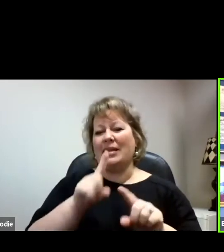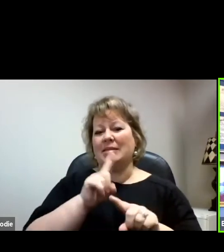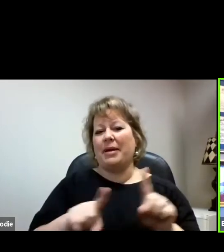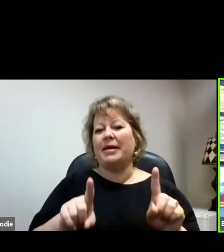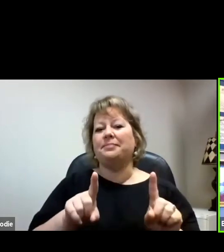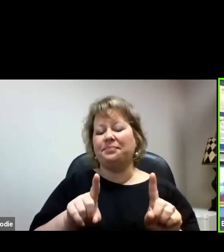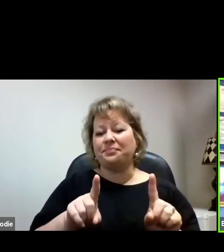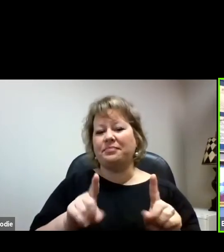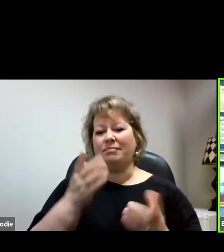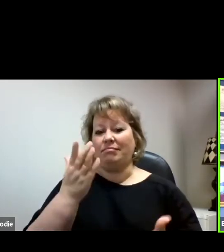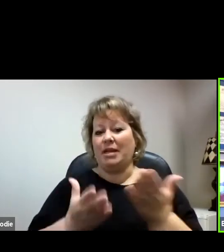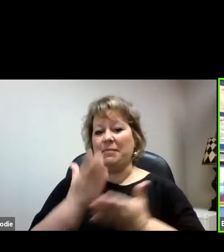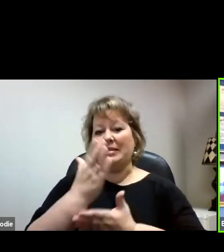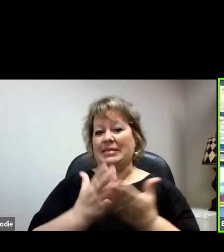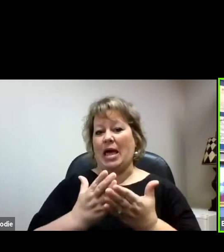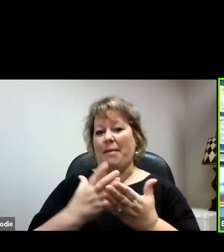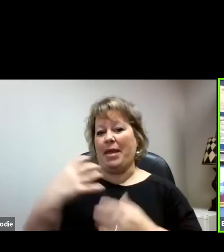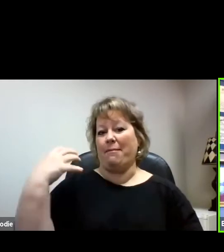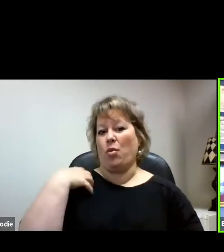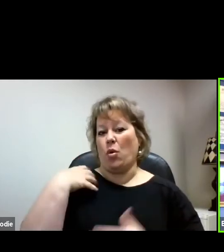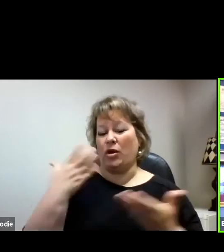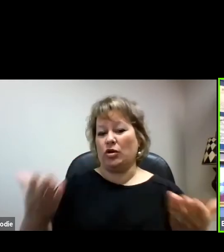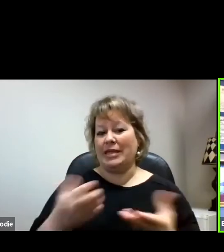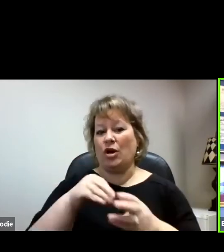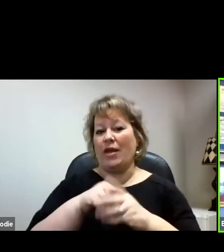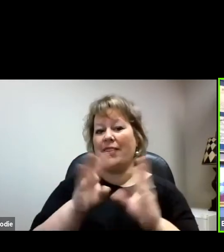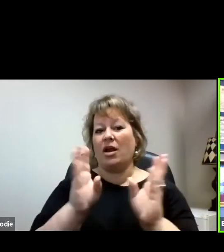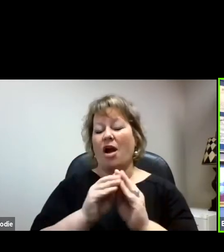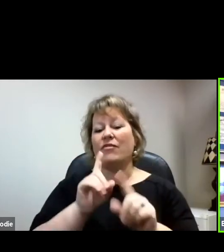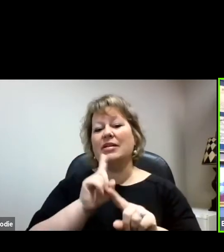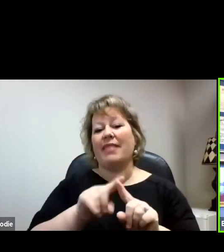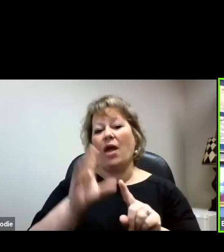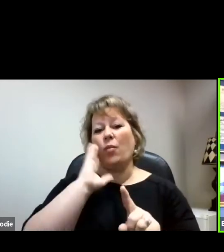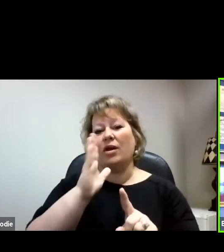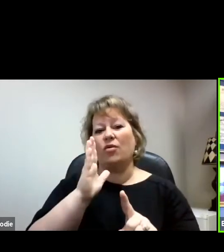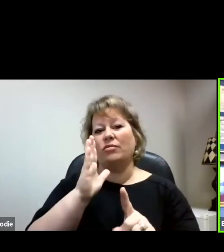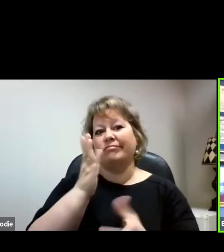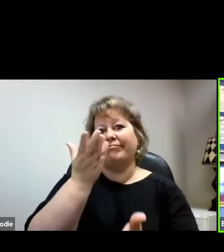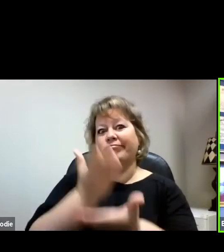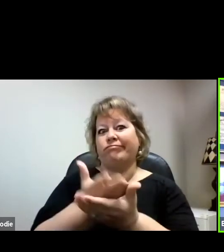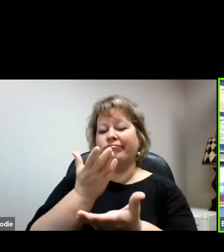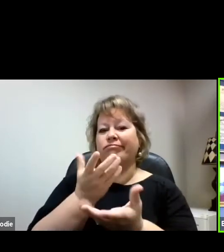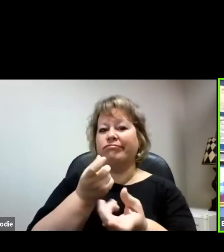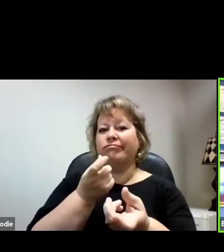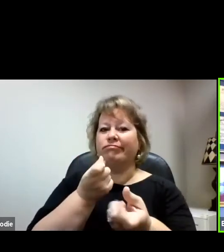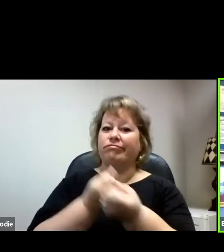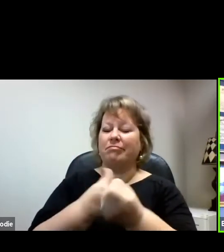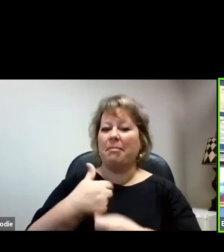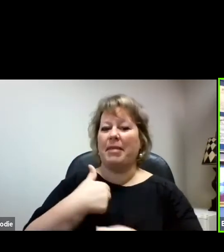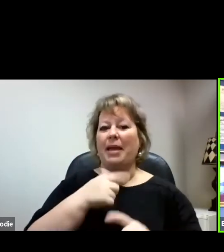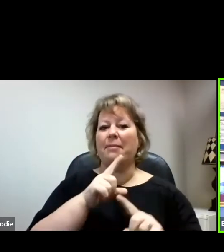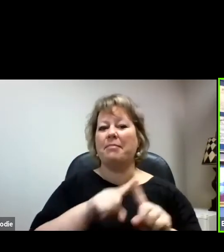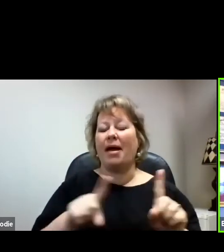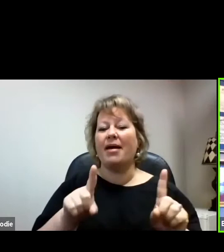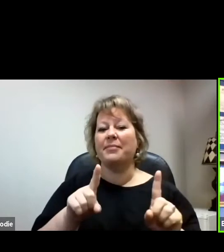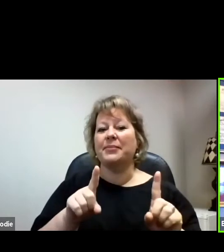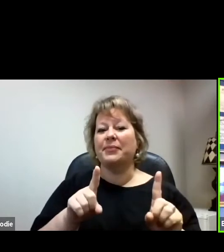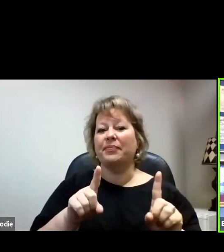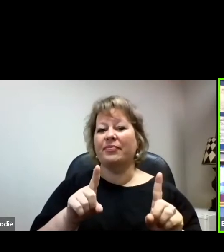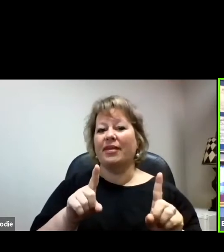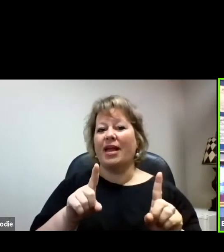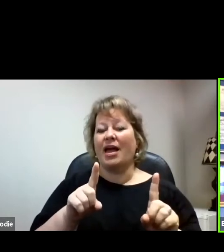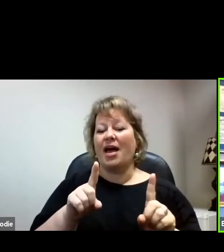be some employers here in this conference that will validate this for me. But across our